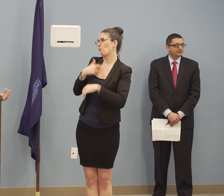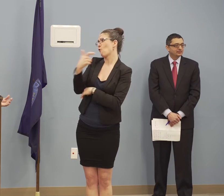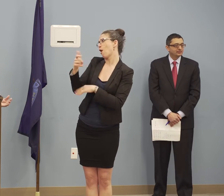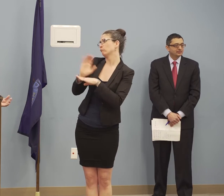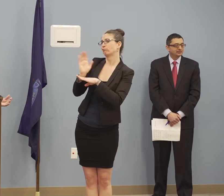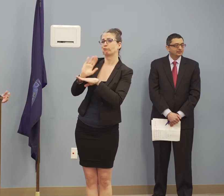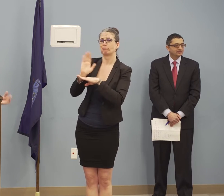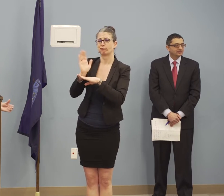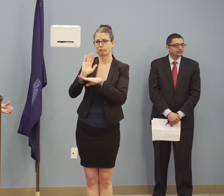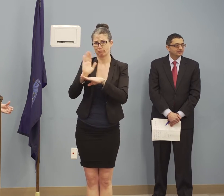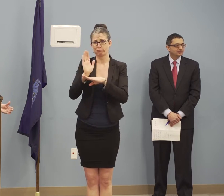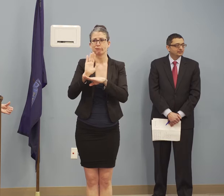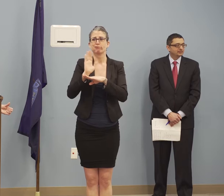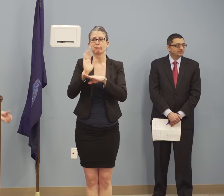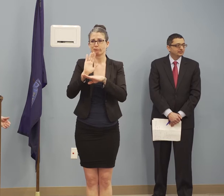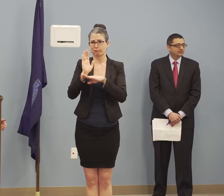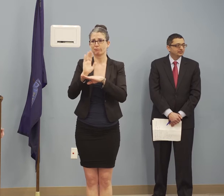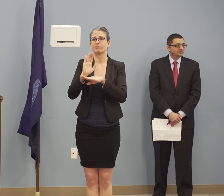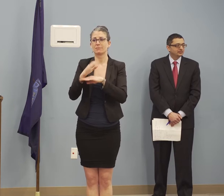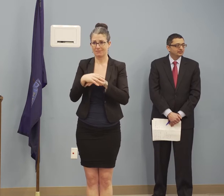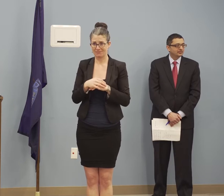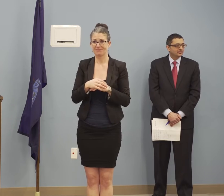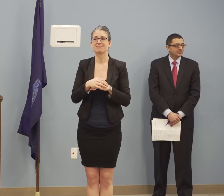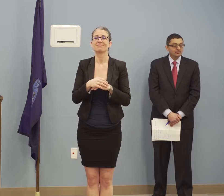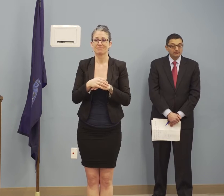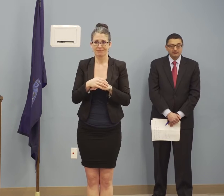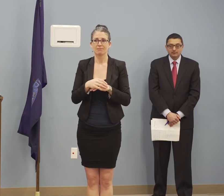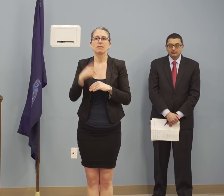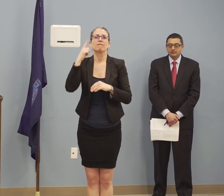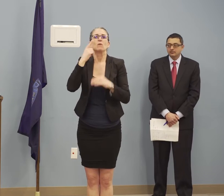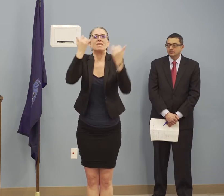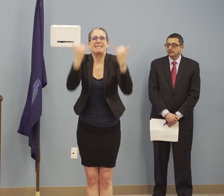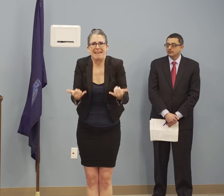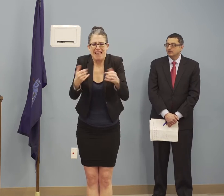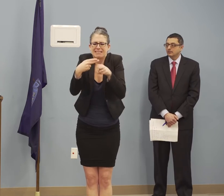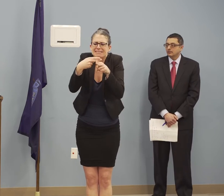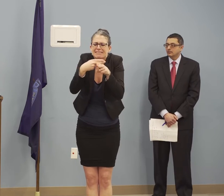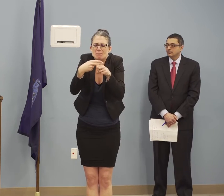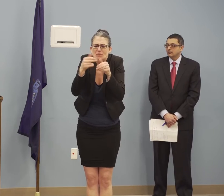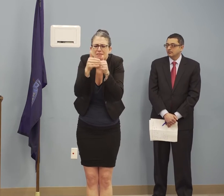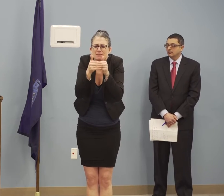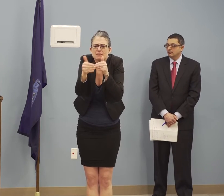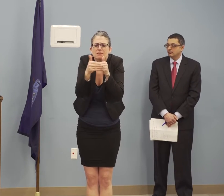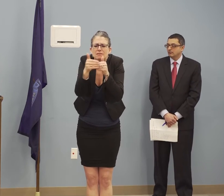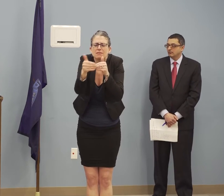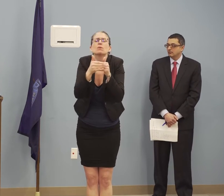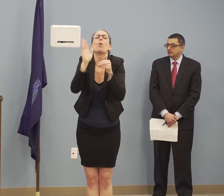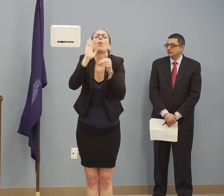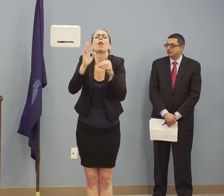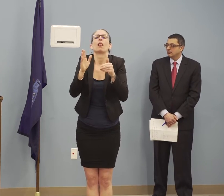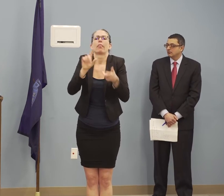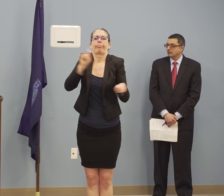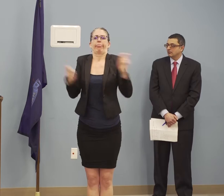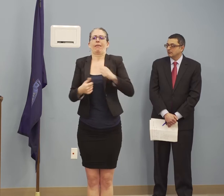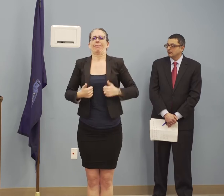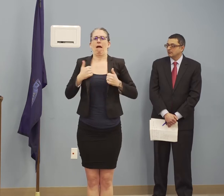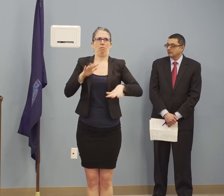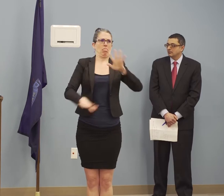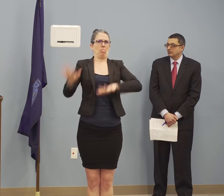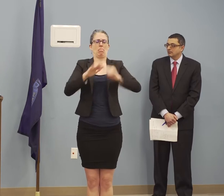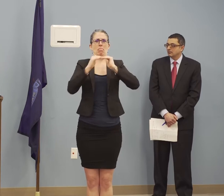lifestyles are changing for now, but we will get through this. Things will get better. Yes, sir. Just a couple of things.